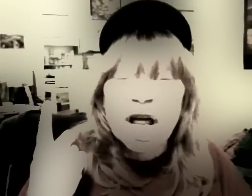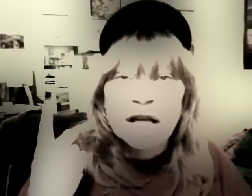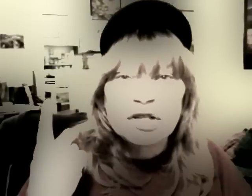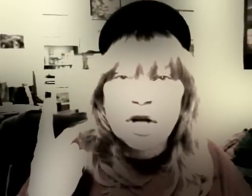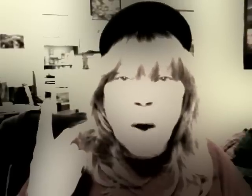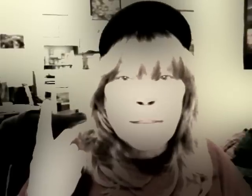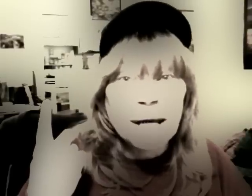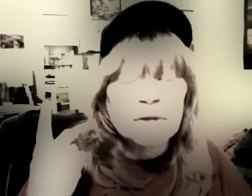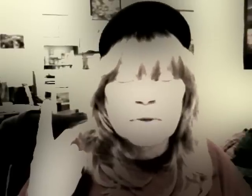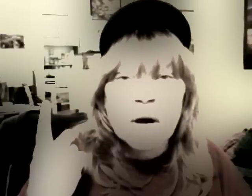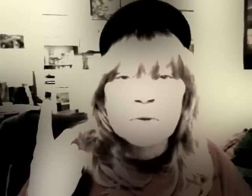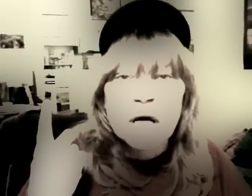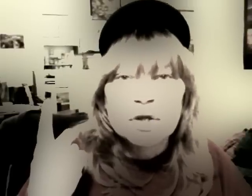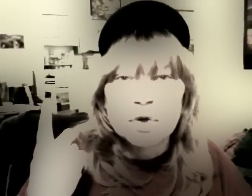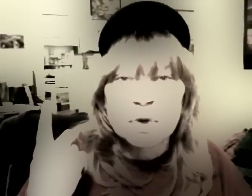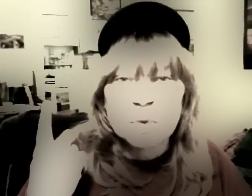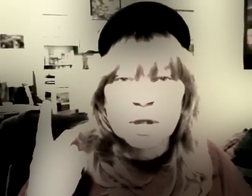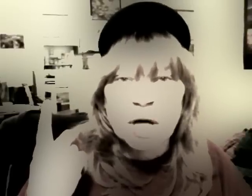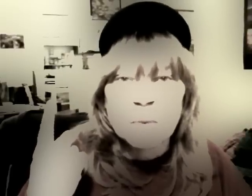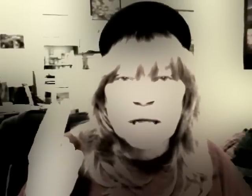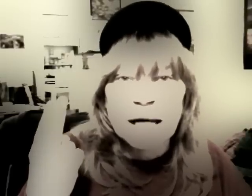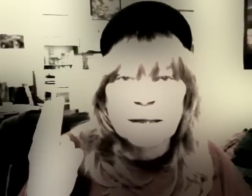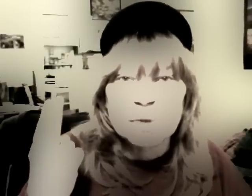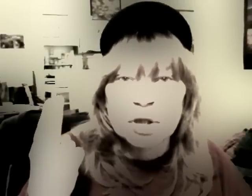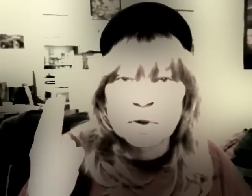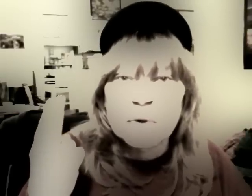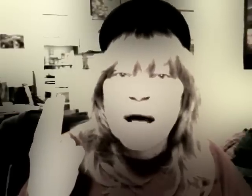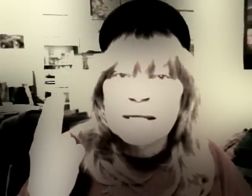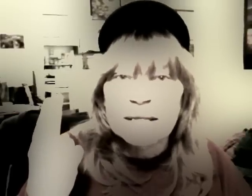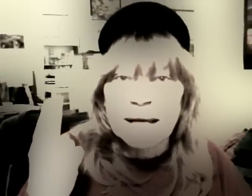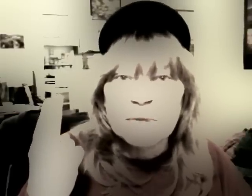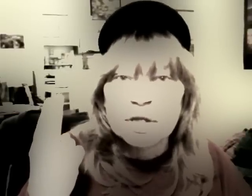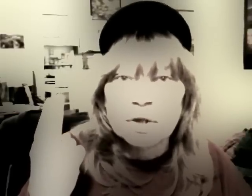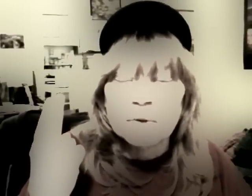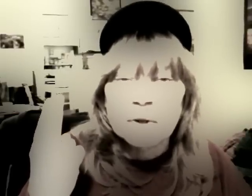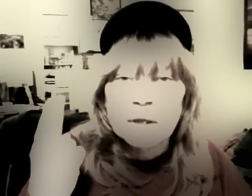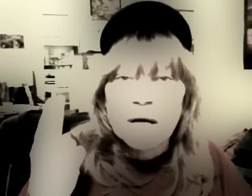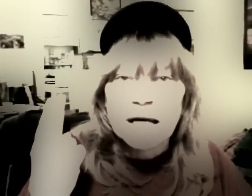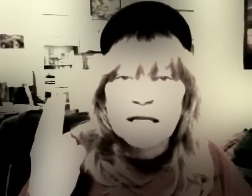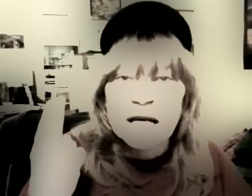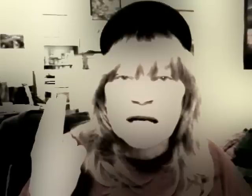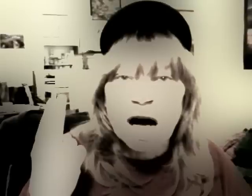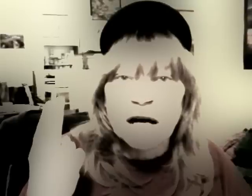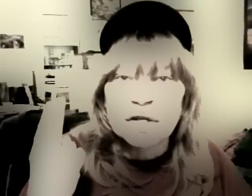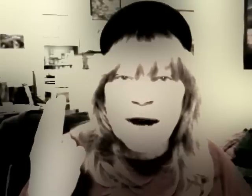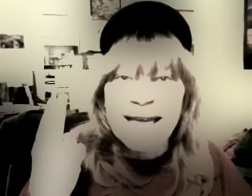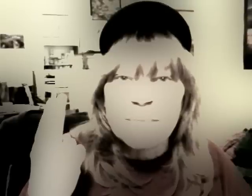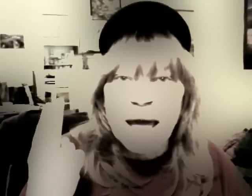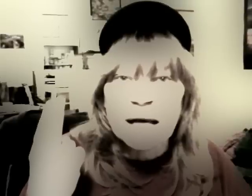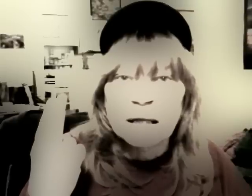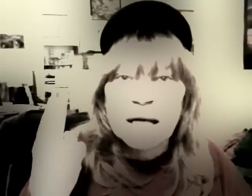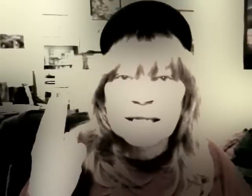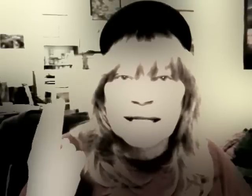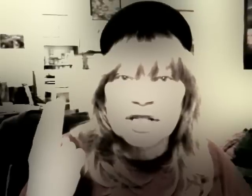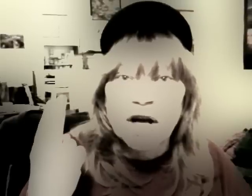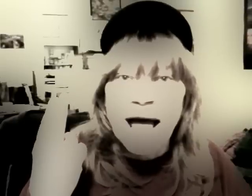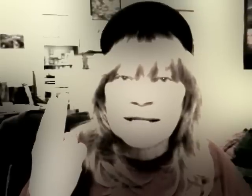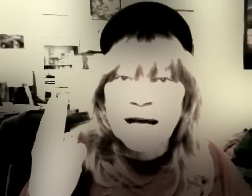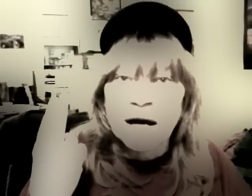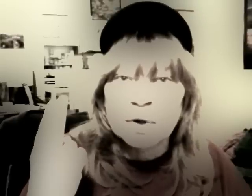No, I bet you don't. So use 1 John 1 9. Number two, same issue. Get under a male teacher. Ask God who